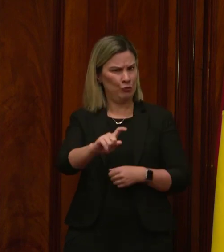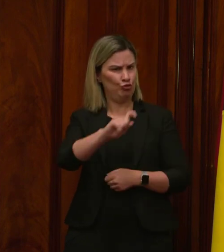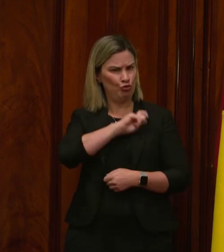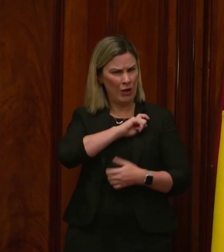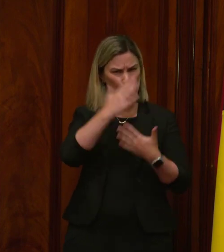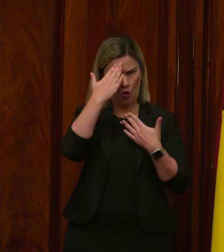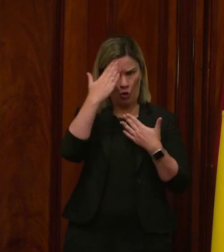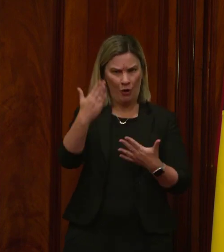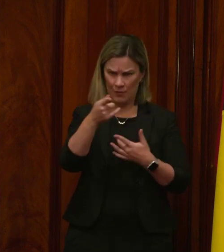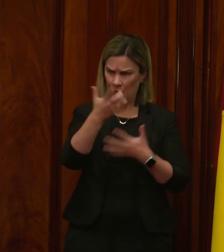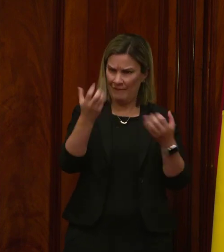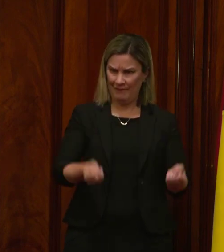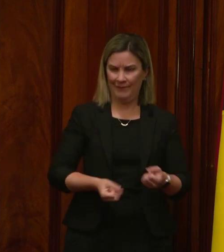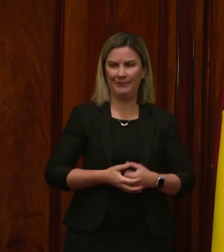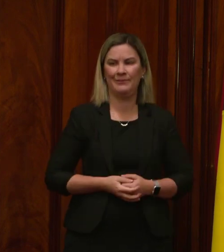brings.